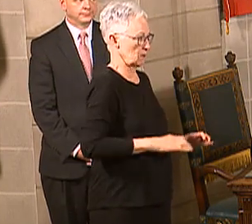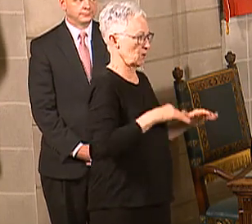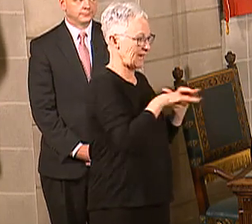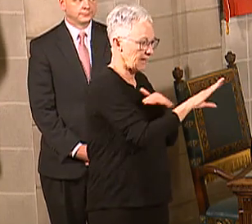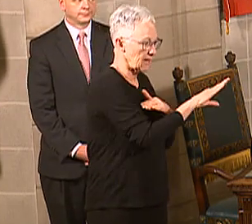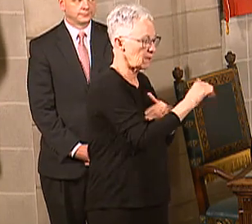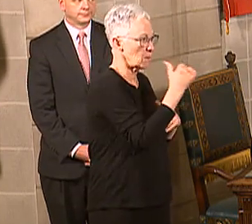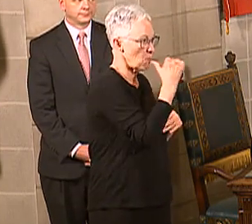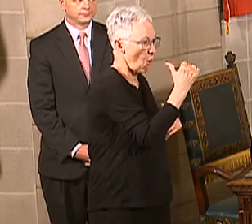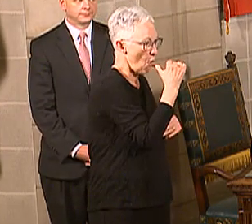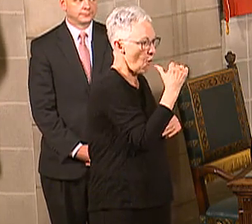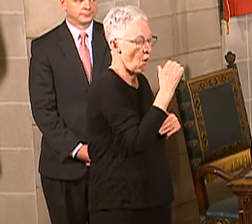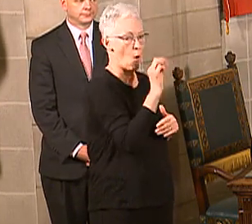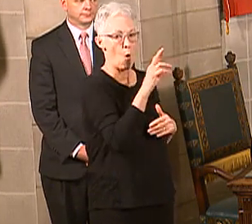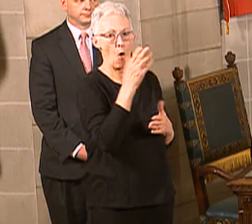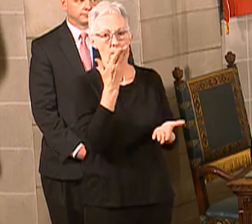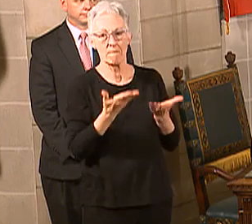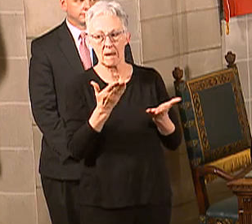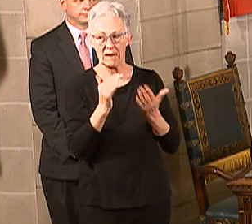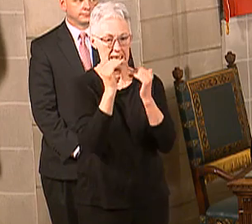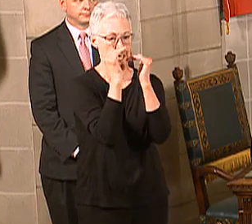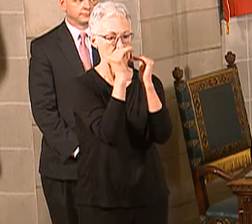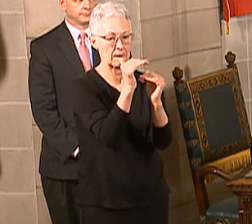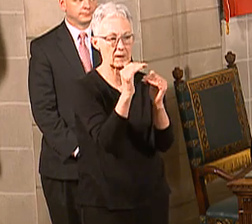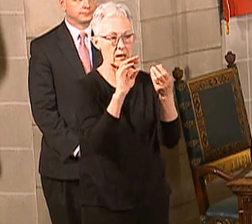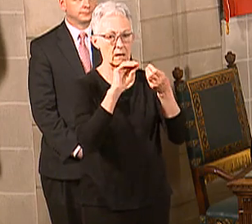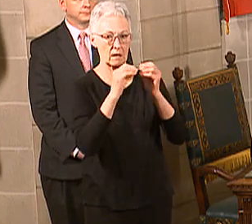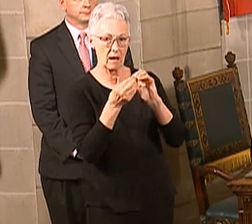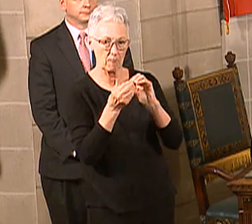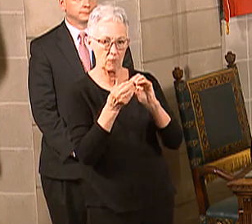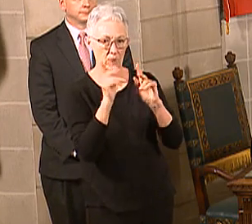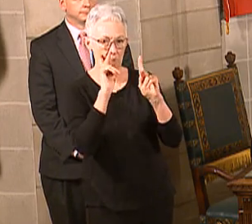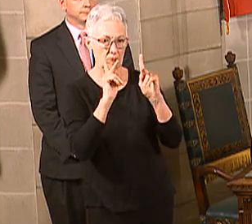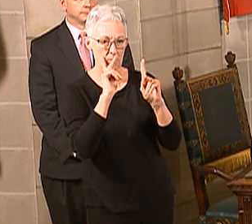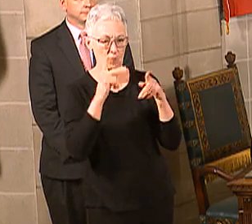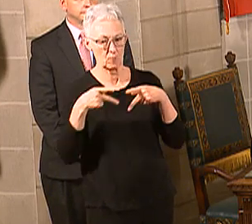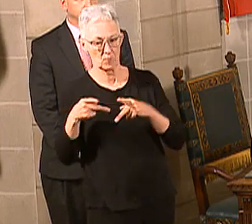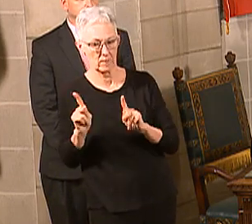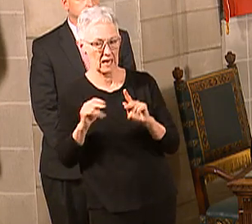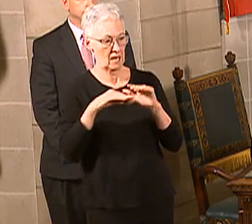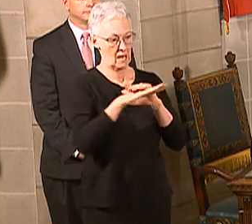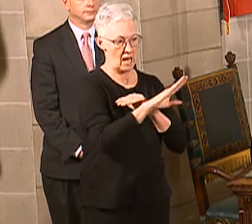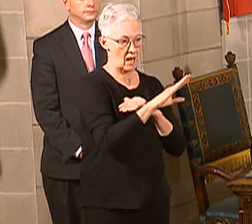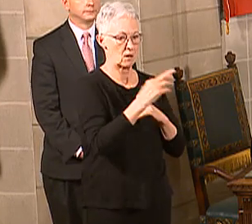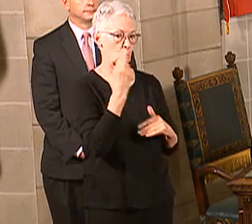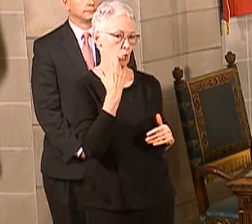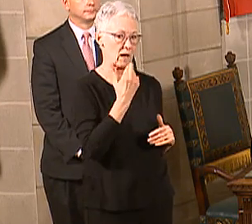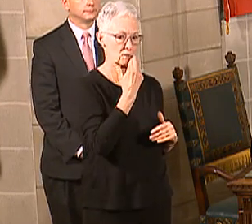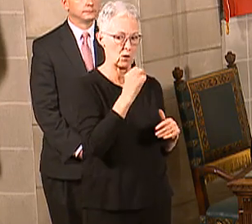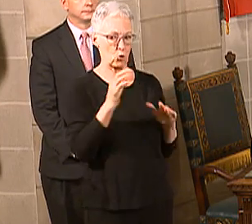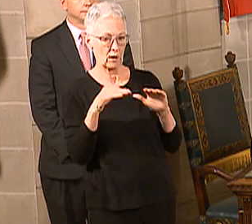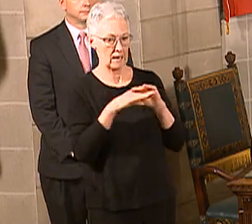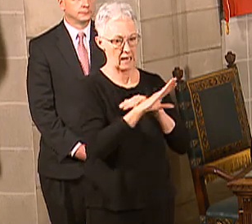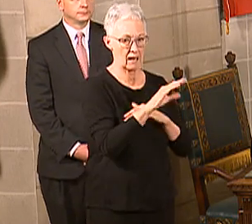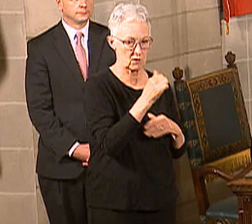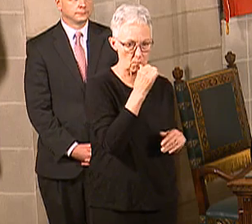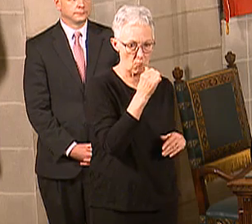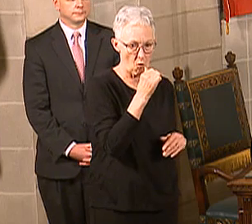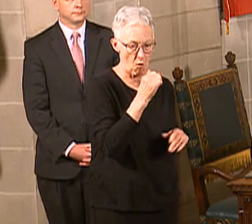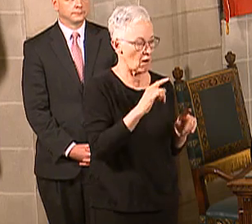carryout. It may be some limited number of customers in your bar, but there will be a limit. But we're going to judge that based upon